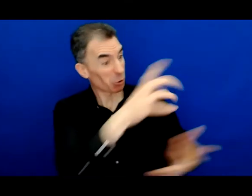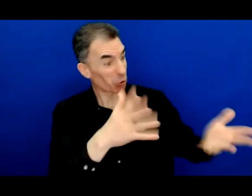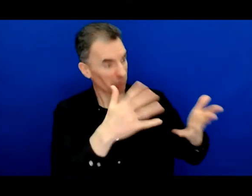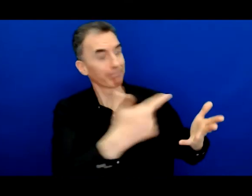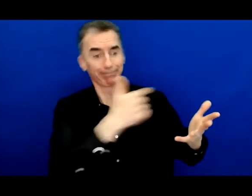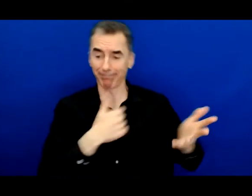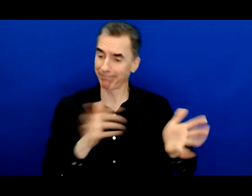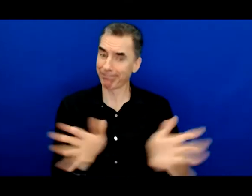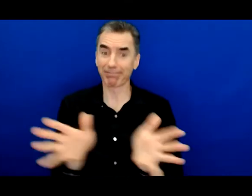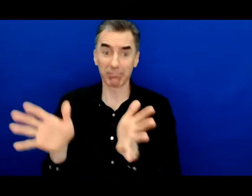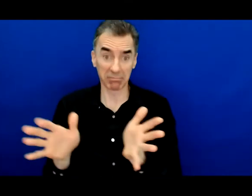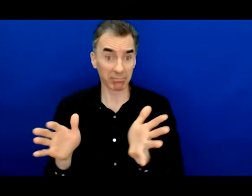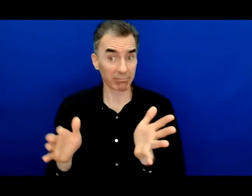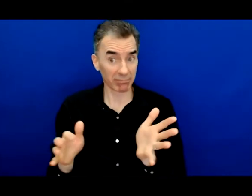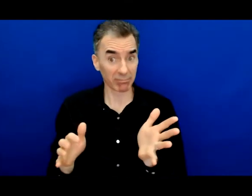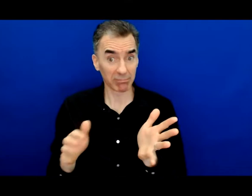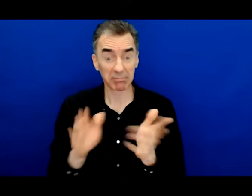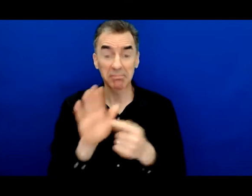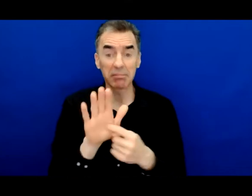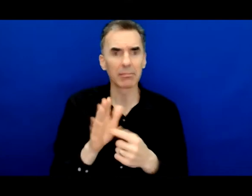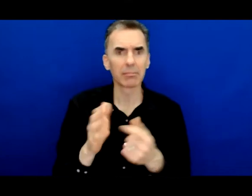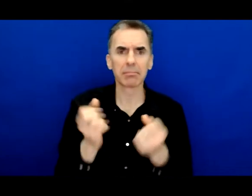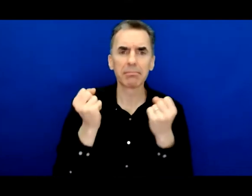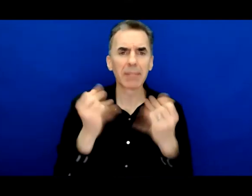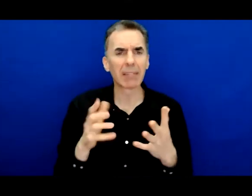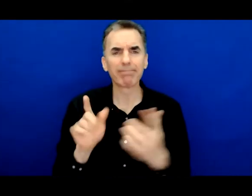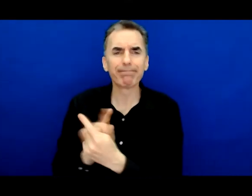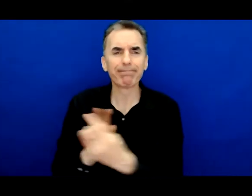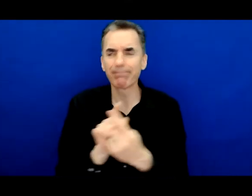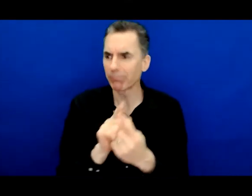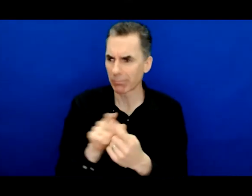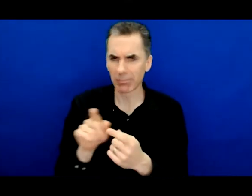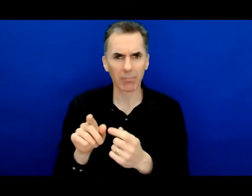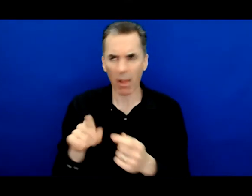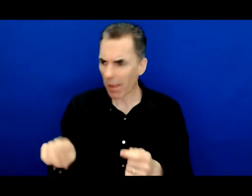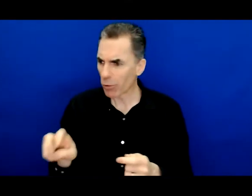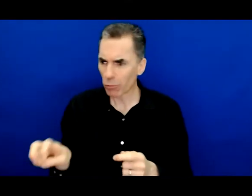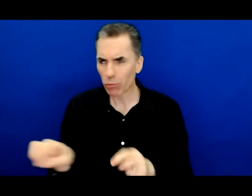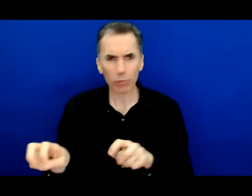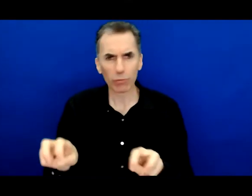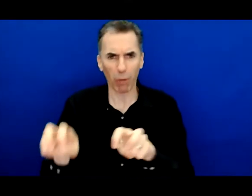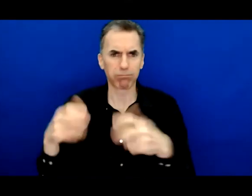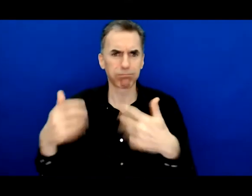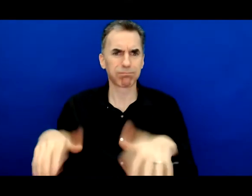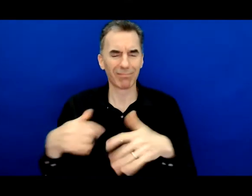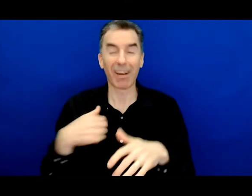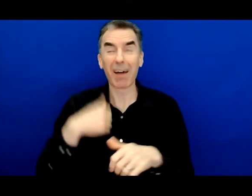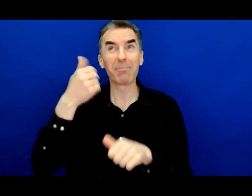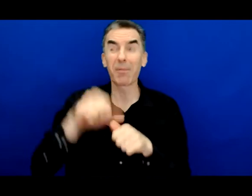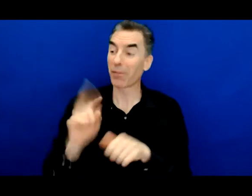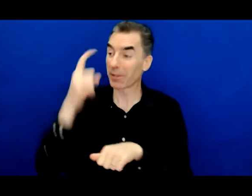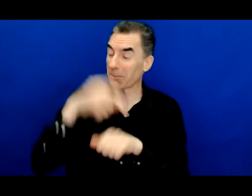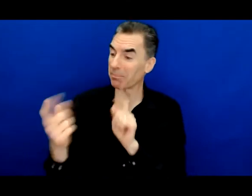people today who are on amazing journeys where when they first came to me they were sort of bright eyed bushy tail